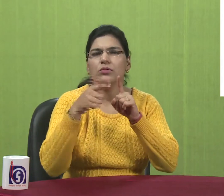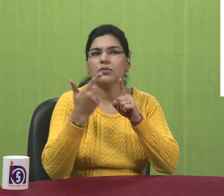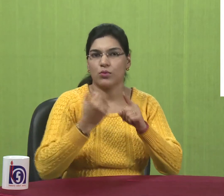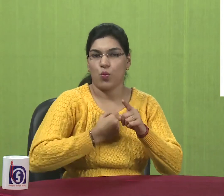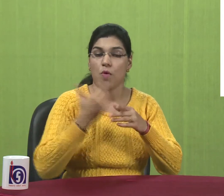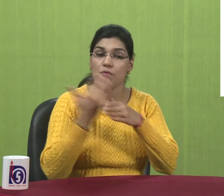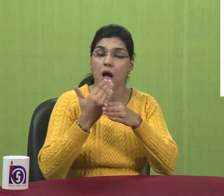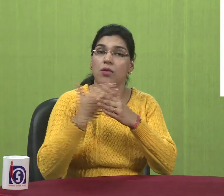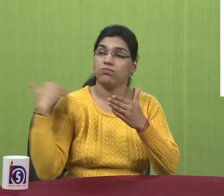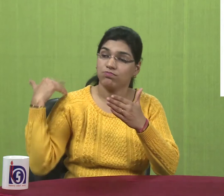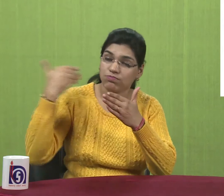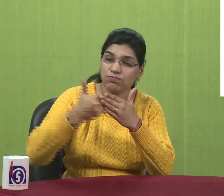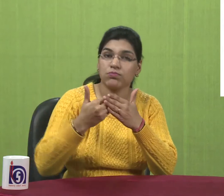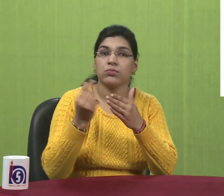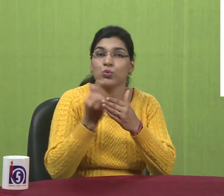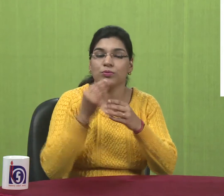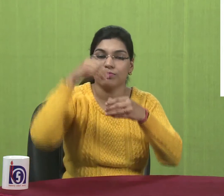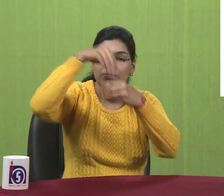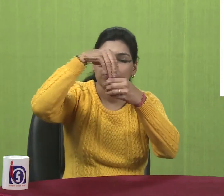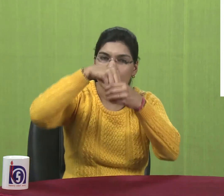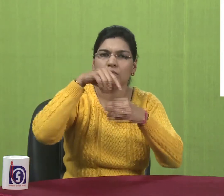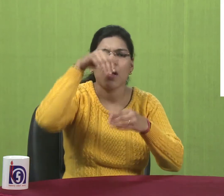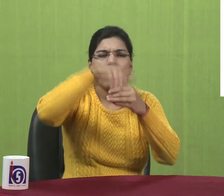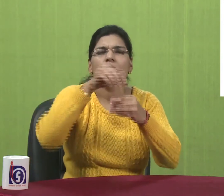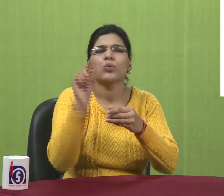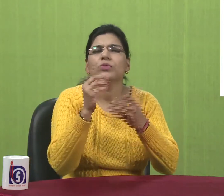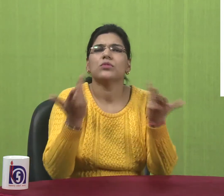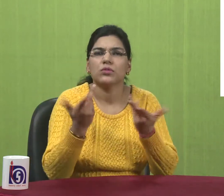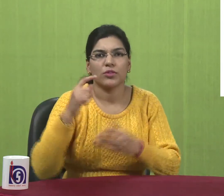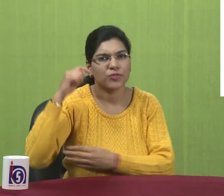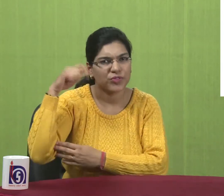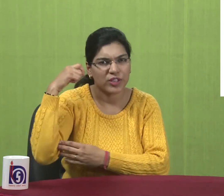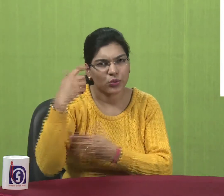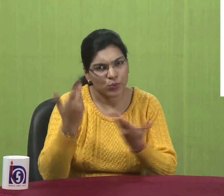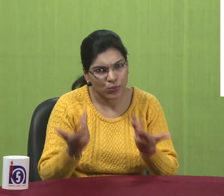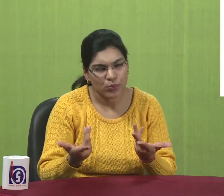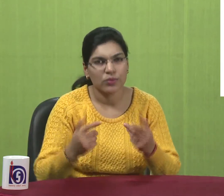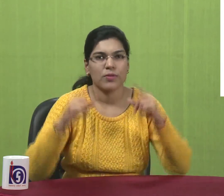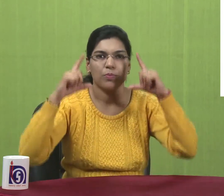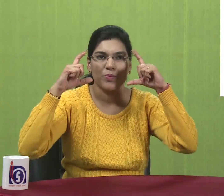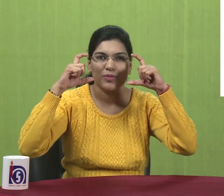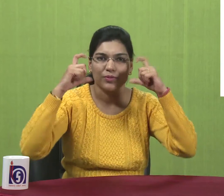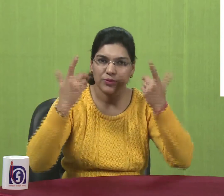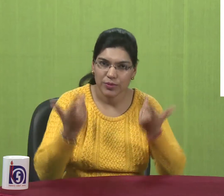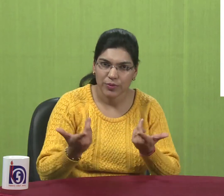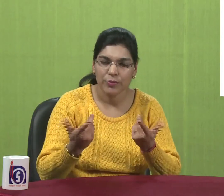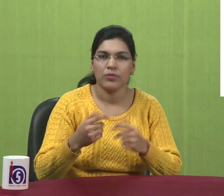What are. My documents. My documents. Are the files. And the folders. Which consists of. Videos. Pictures.